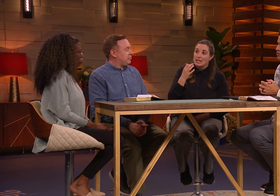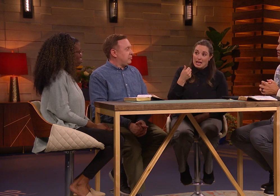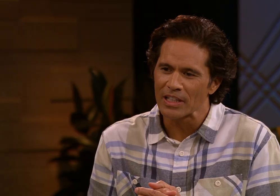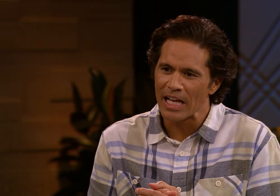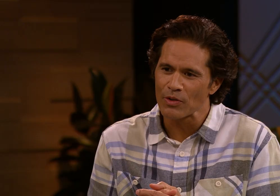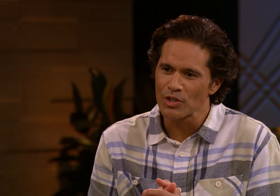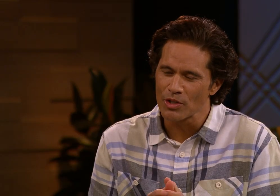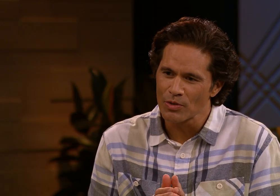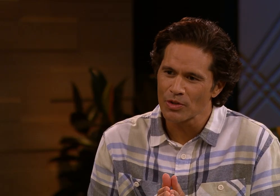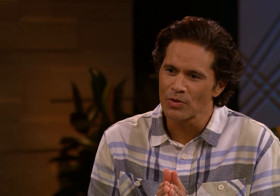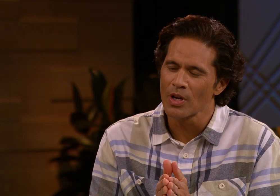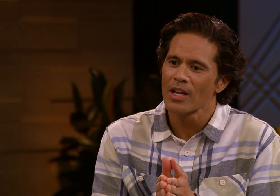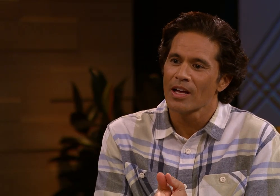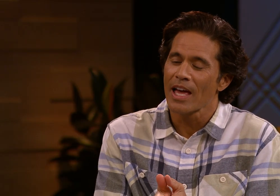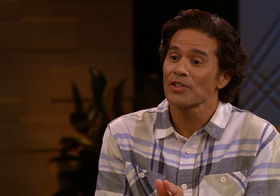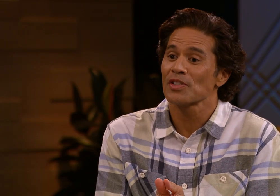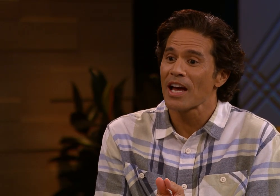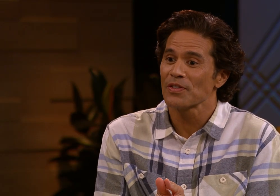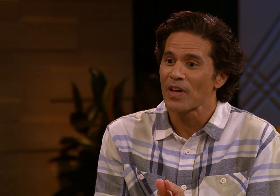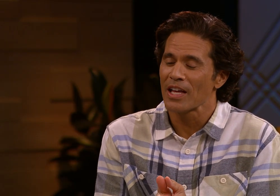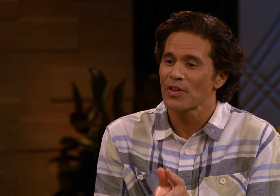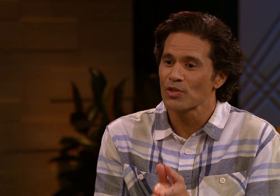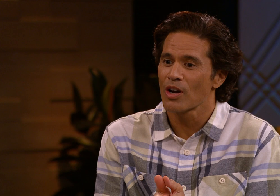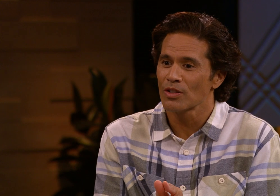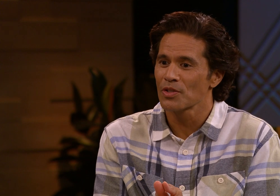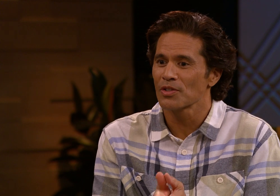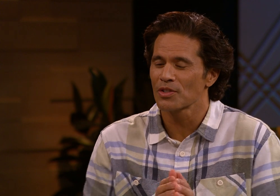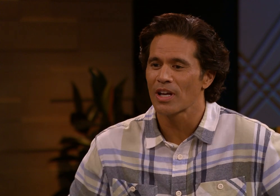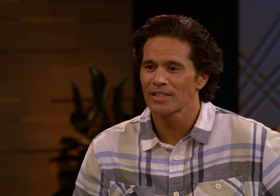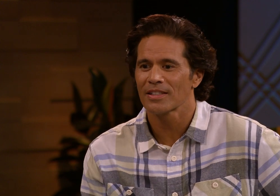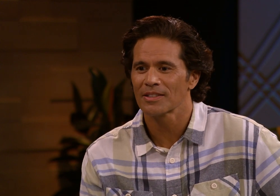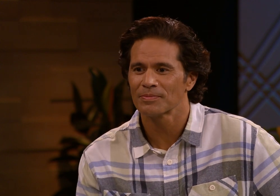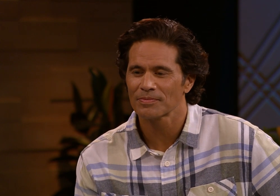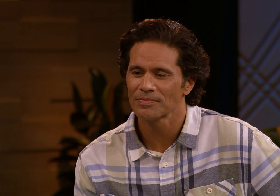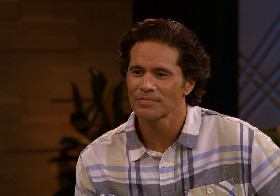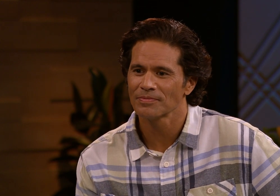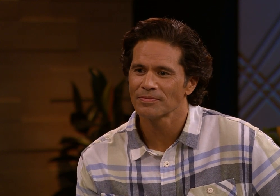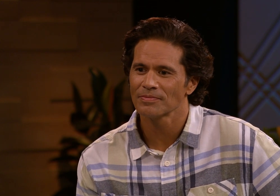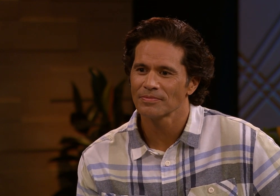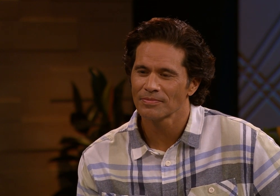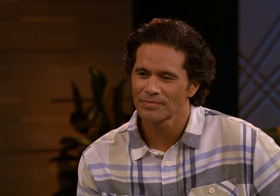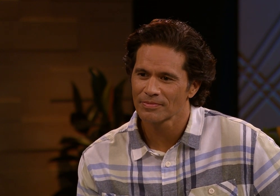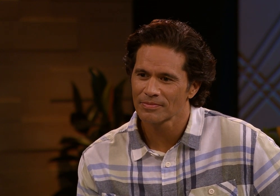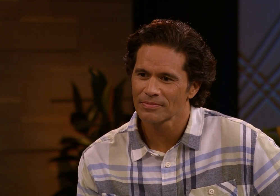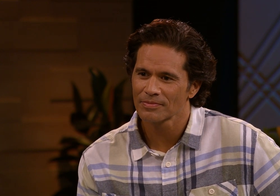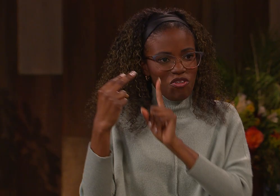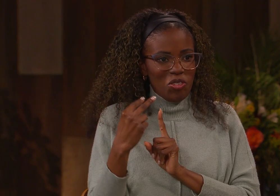that allowed you to exercise faith and draw closer to Christ? I think just the